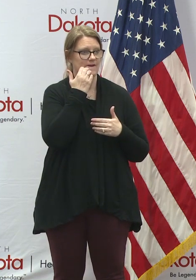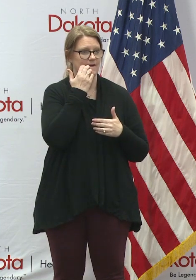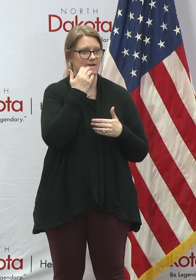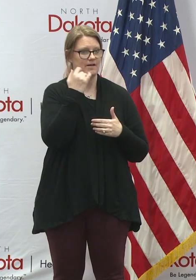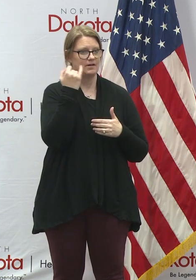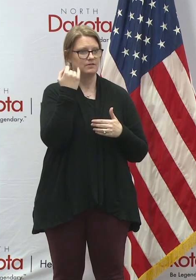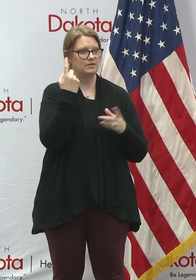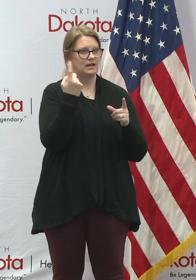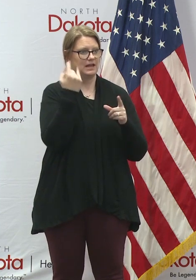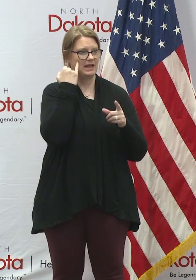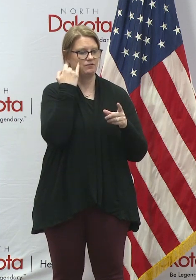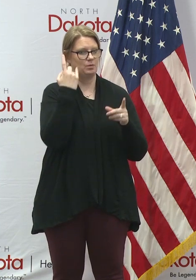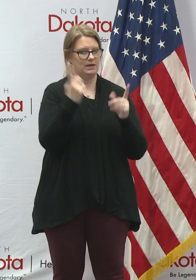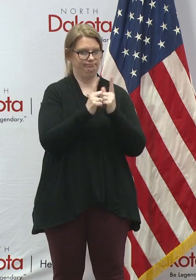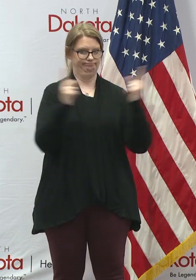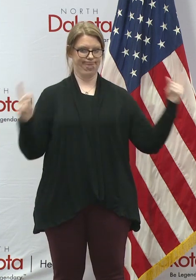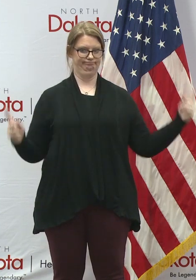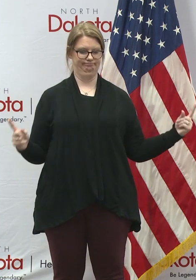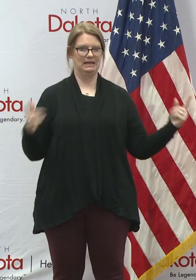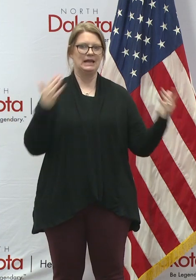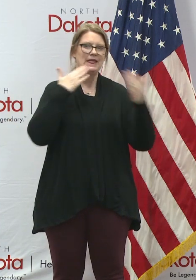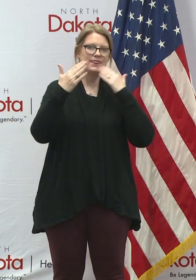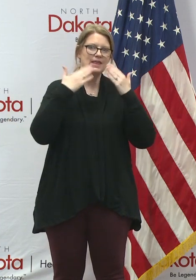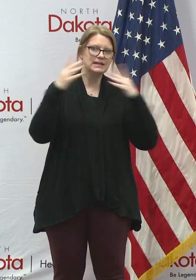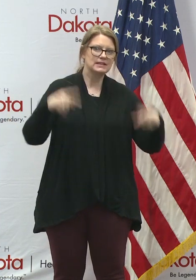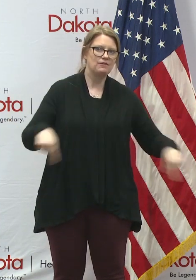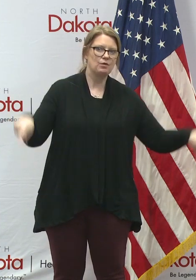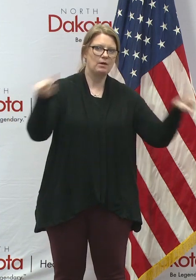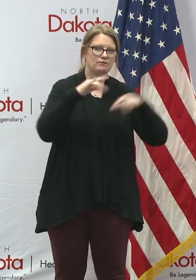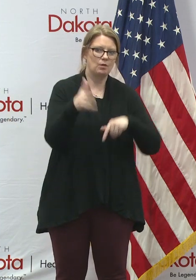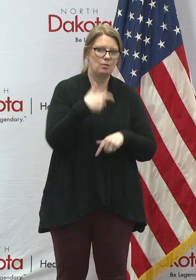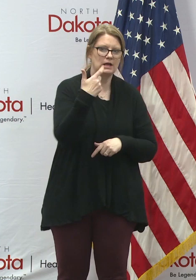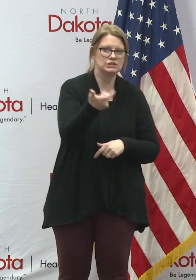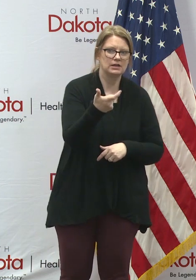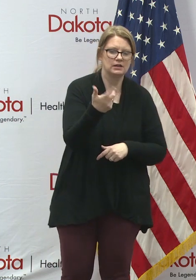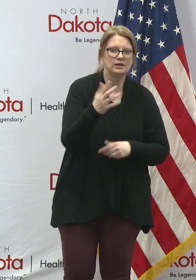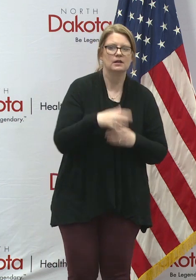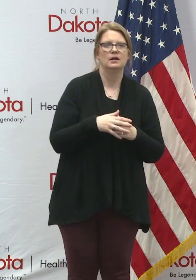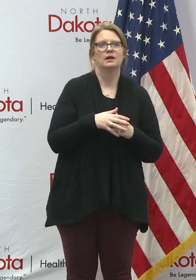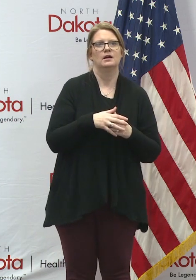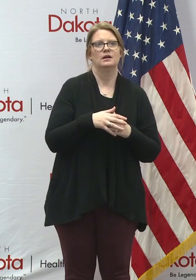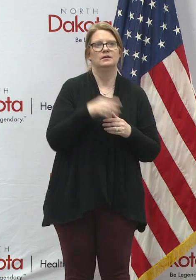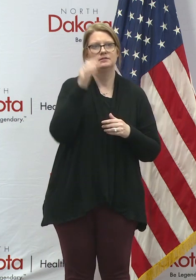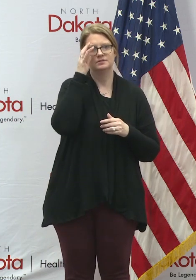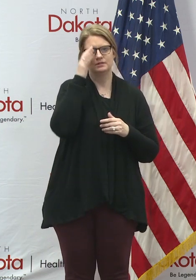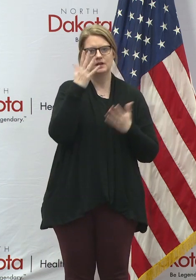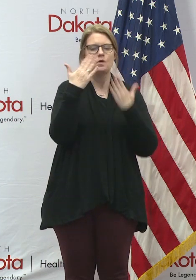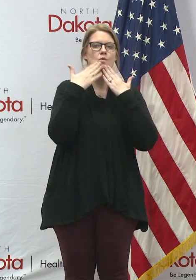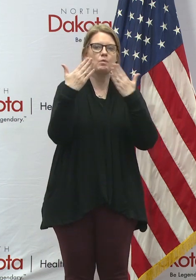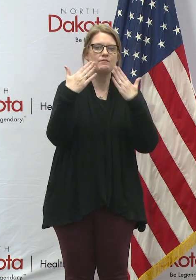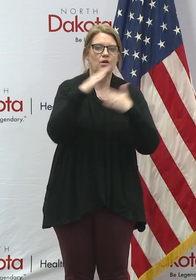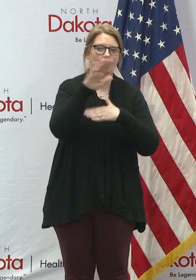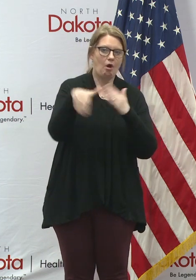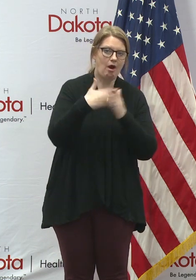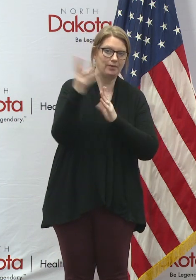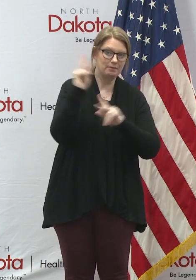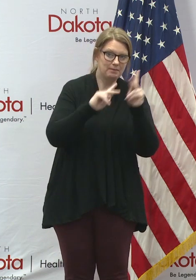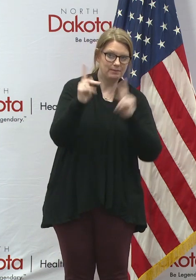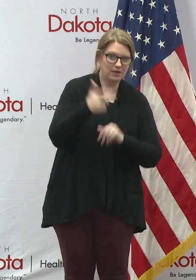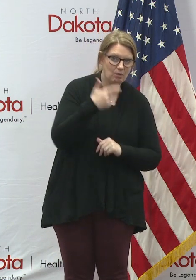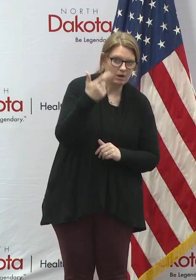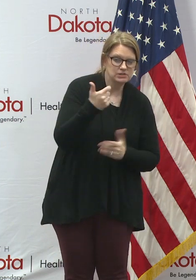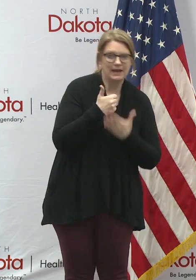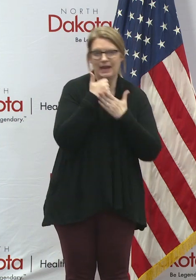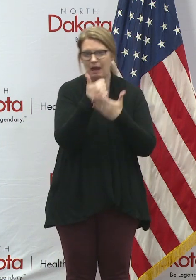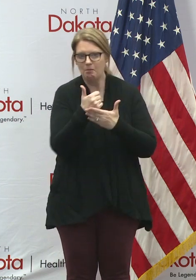stay appropriate distance apart. But again, uh, thanks everybody for tuning in. Uh, and again, wanna say to, uh, grateful for all the people out there that are helping